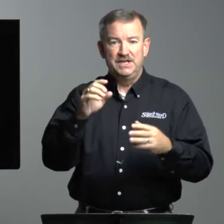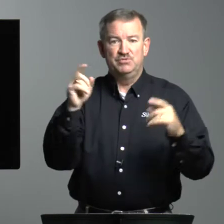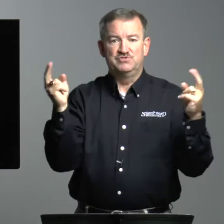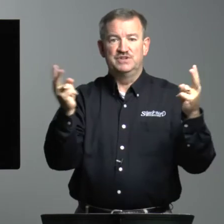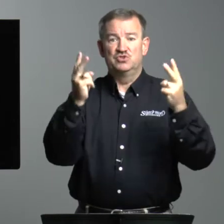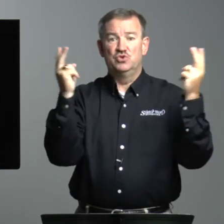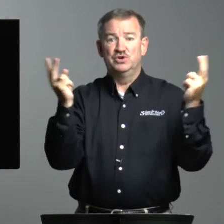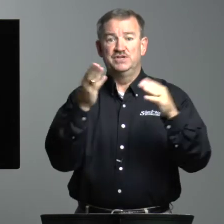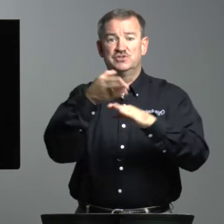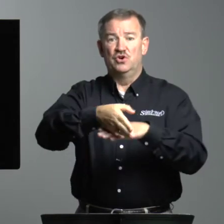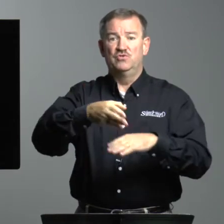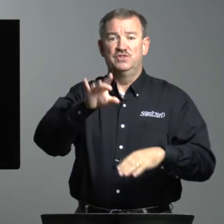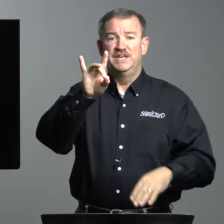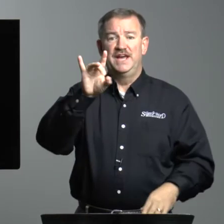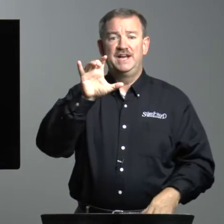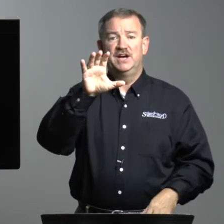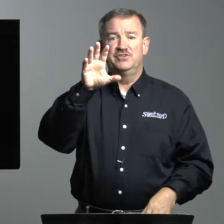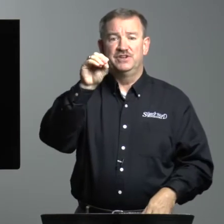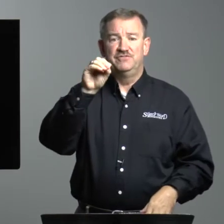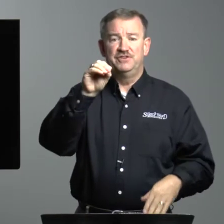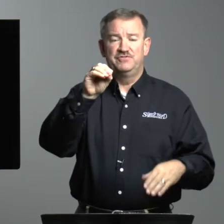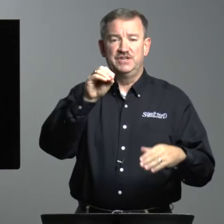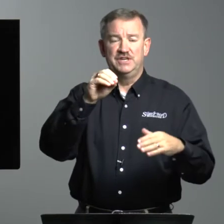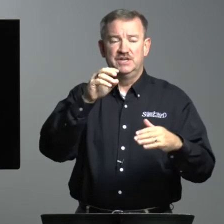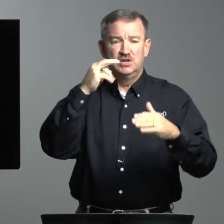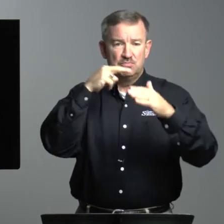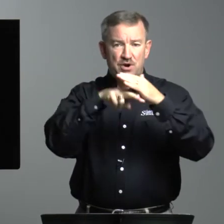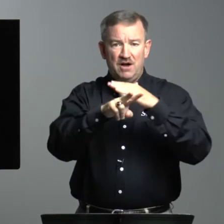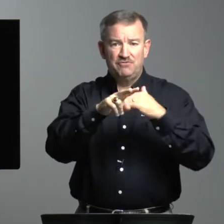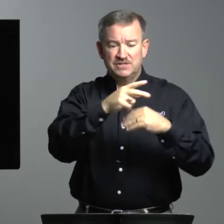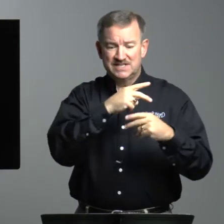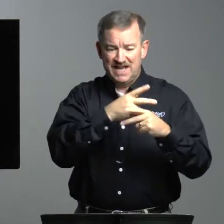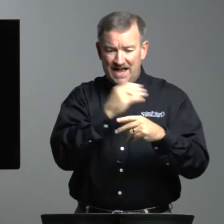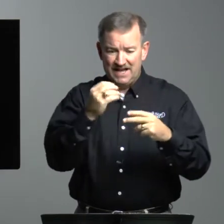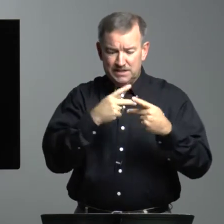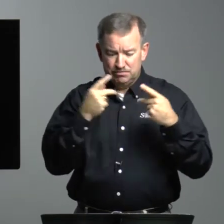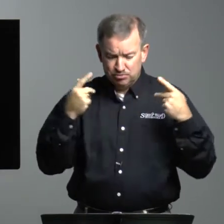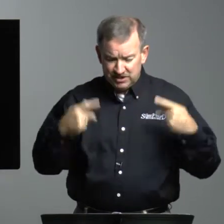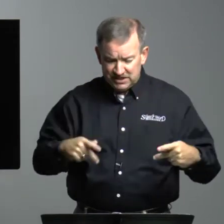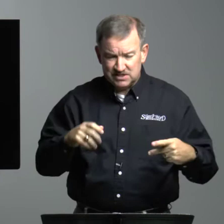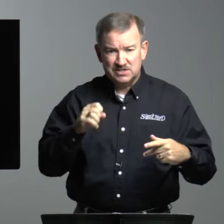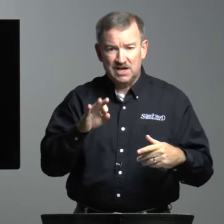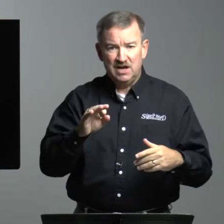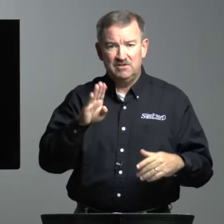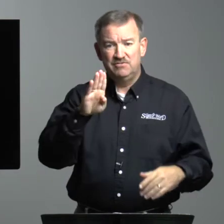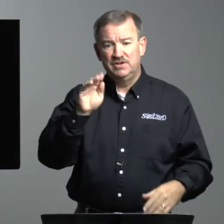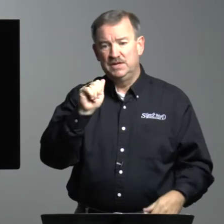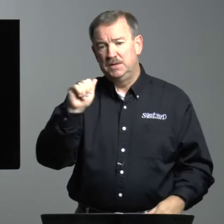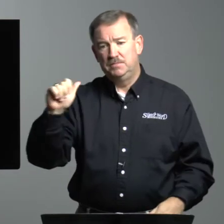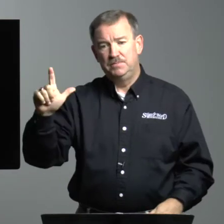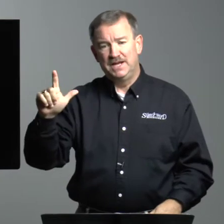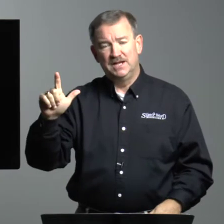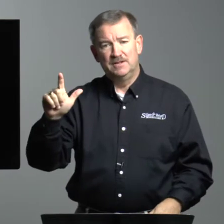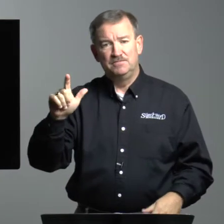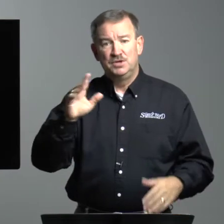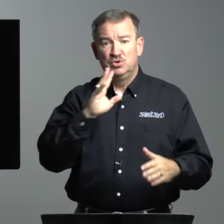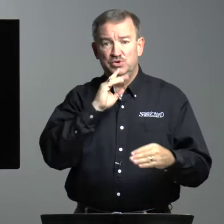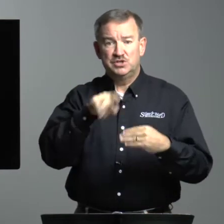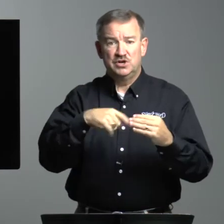he was victorious over the 850 prophets and priests of Baal. We talked